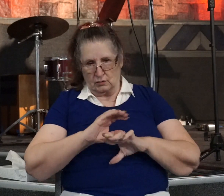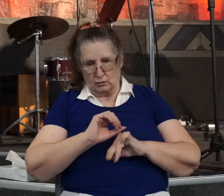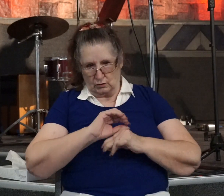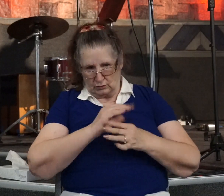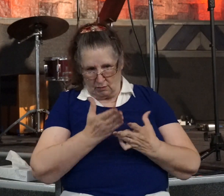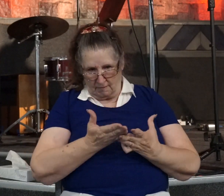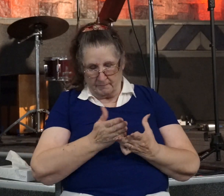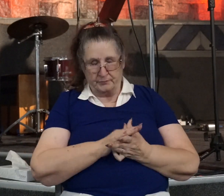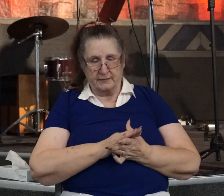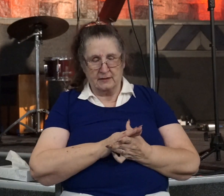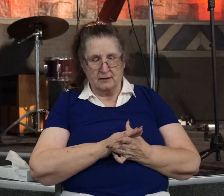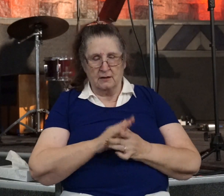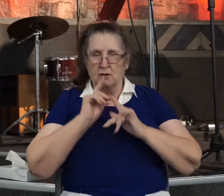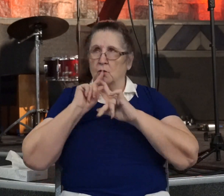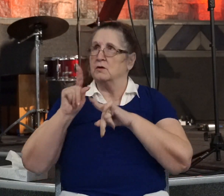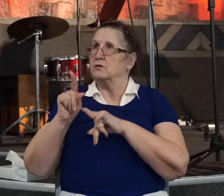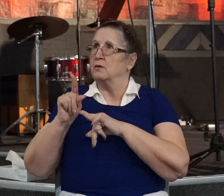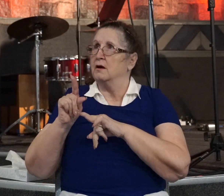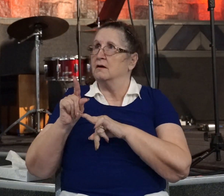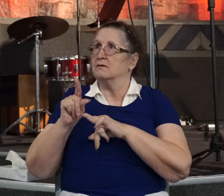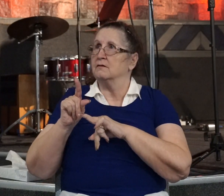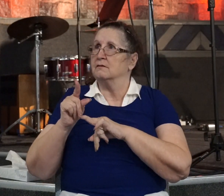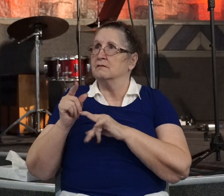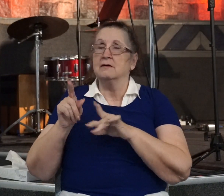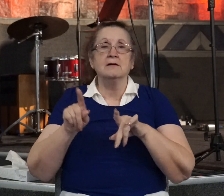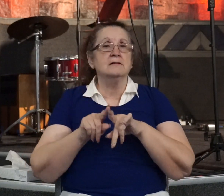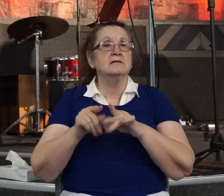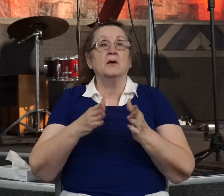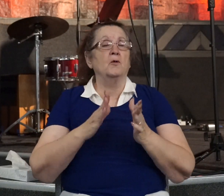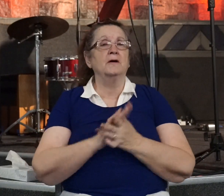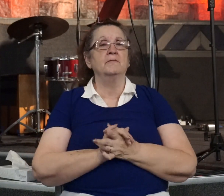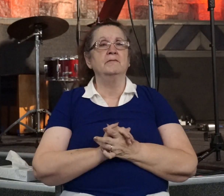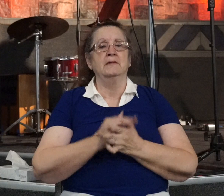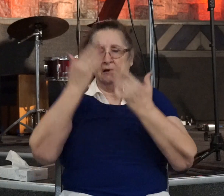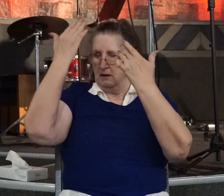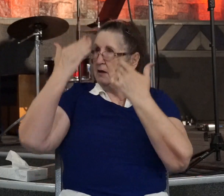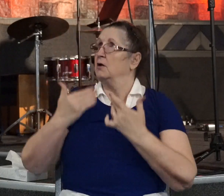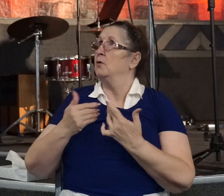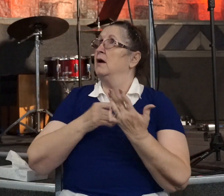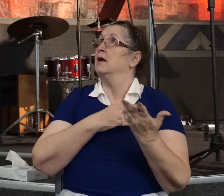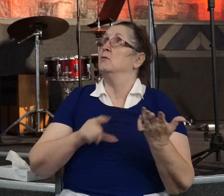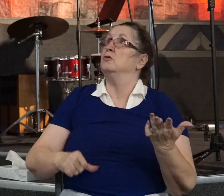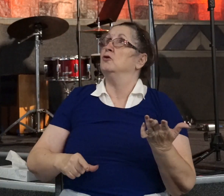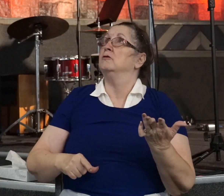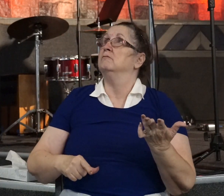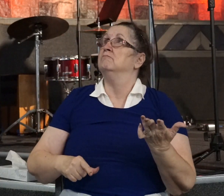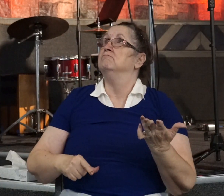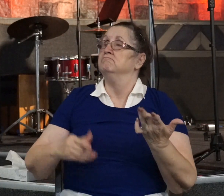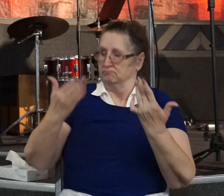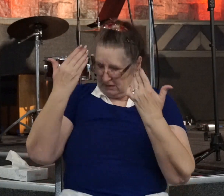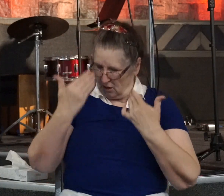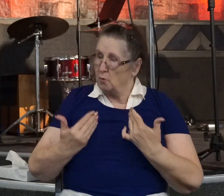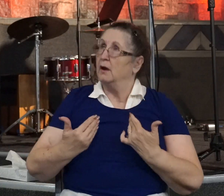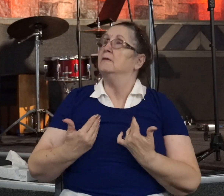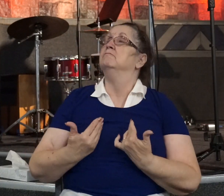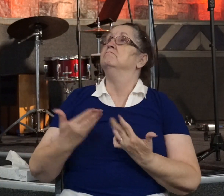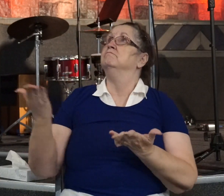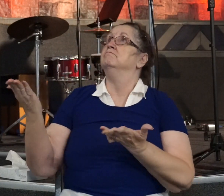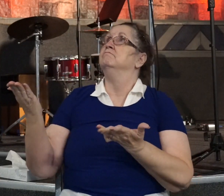we respond to Christ's calling in the same way. Here I am, Lord. Here I am. Because